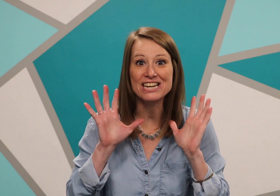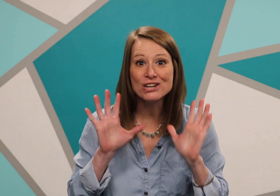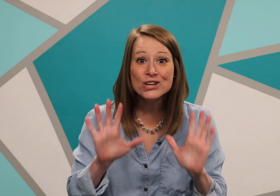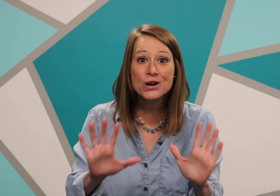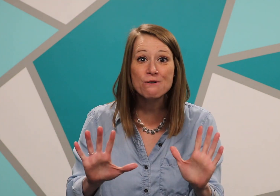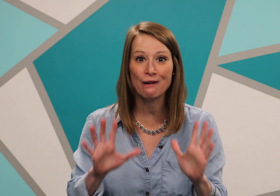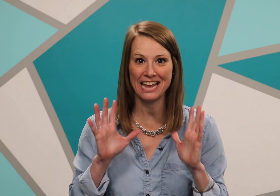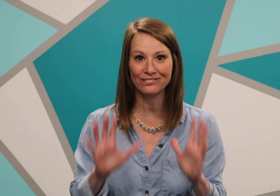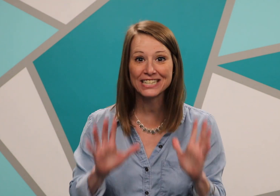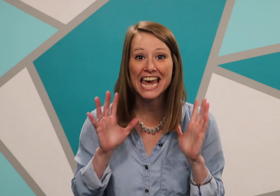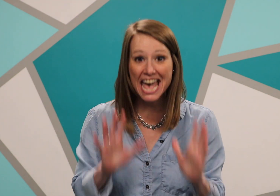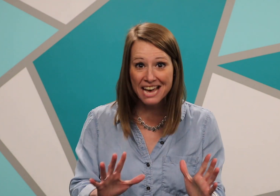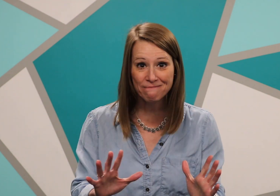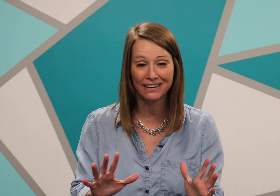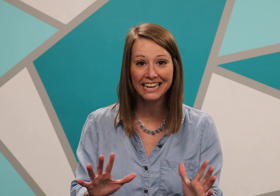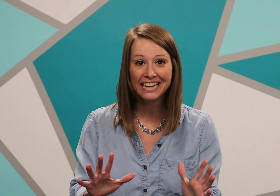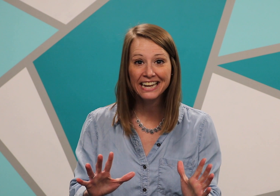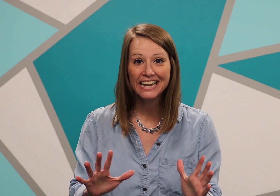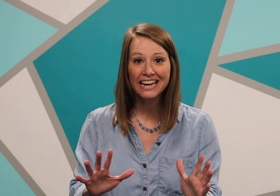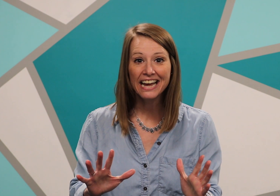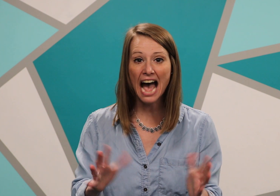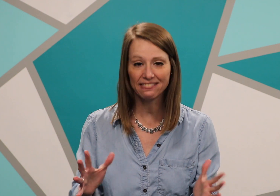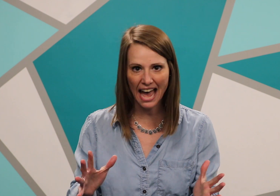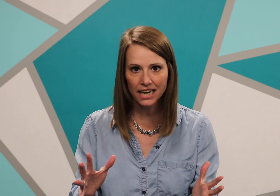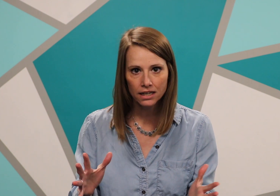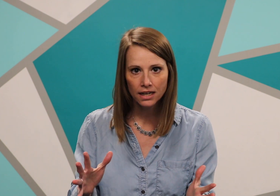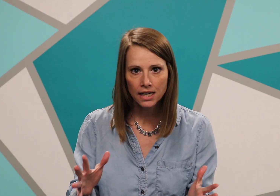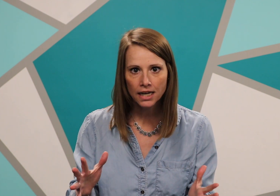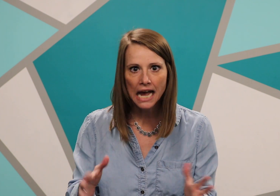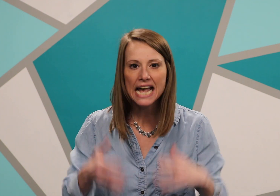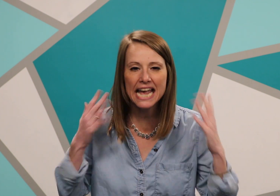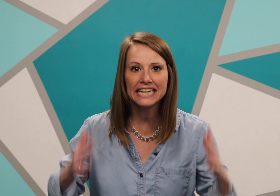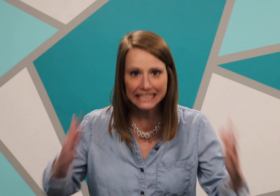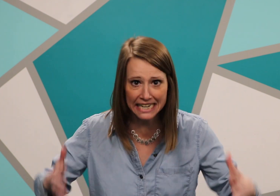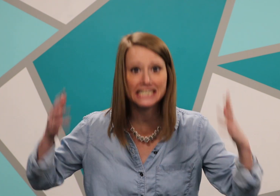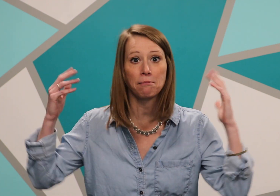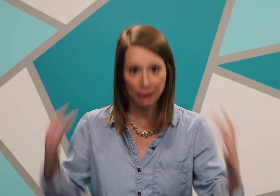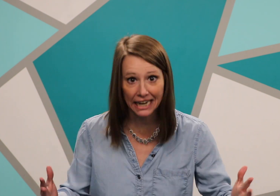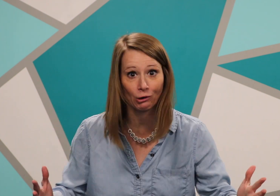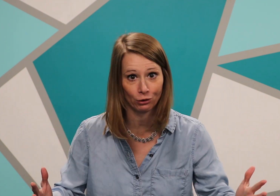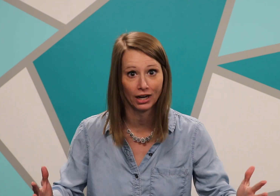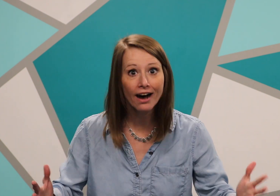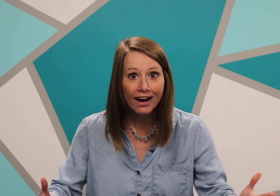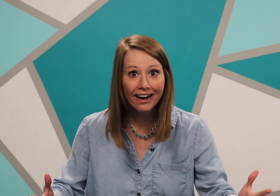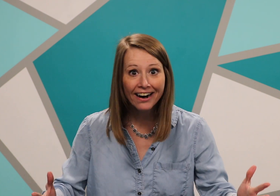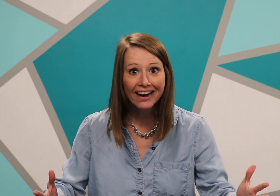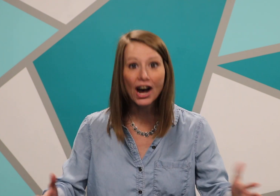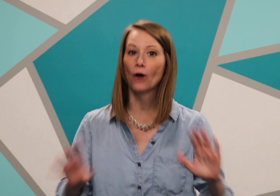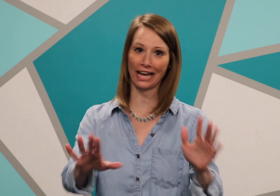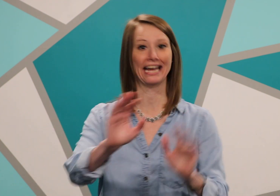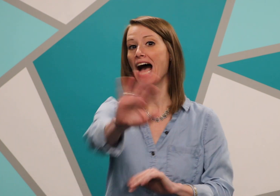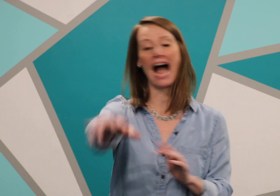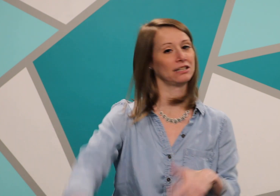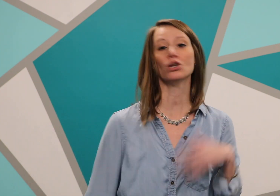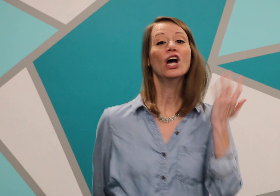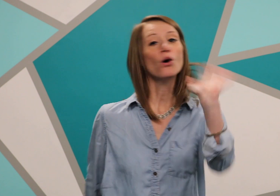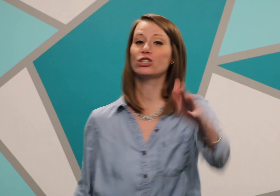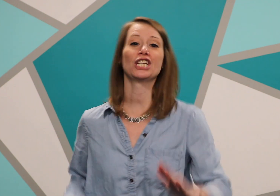knew it was him. And then he disappeared. Okay, just